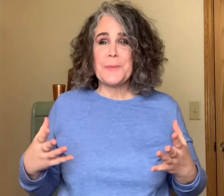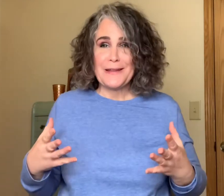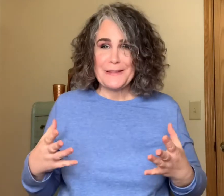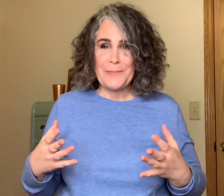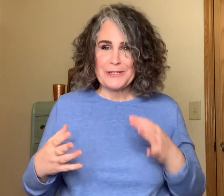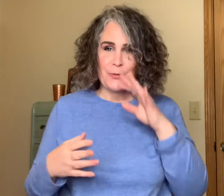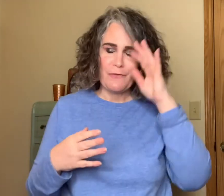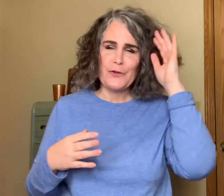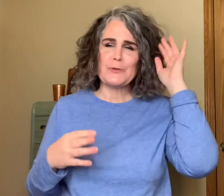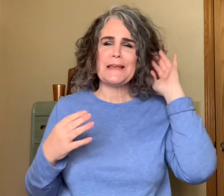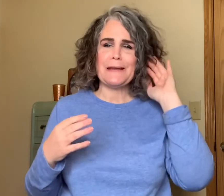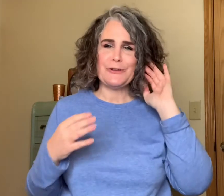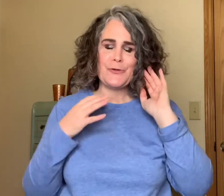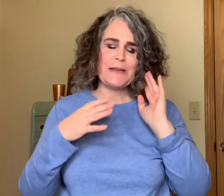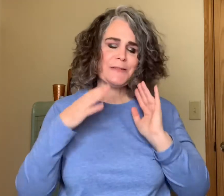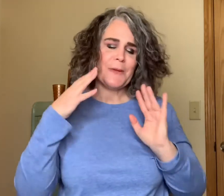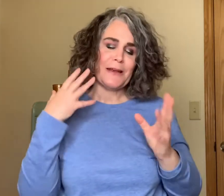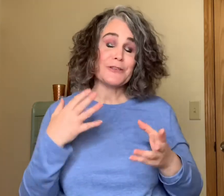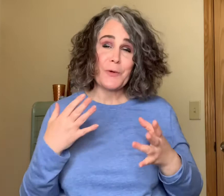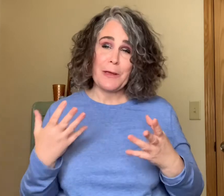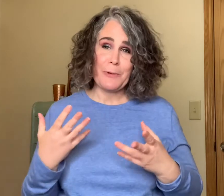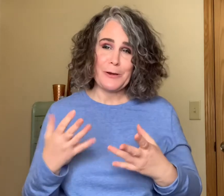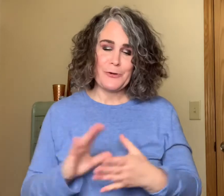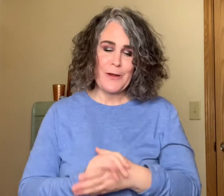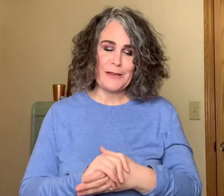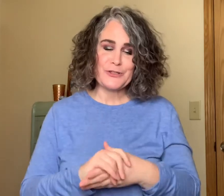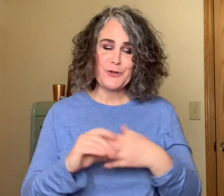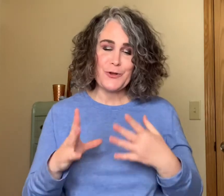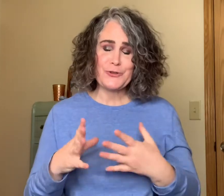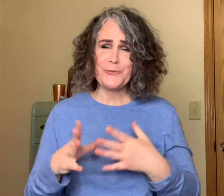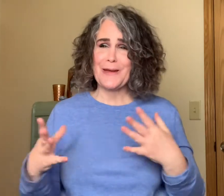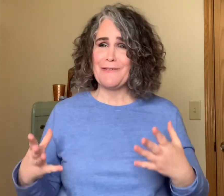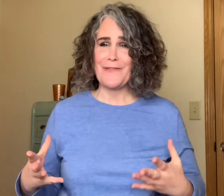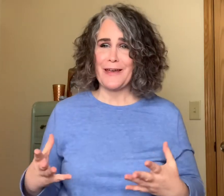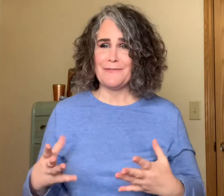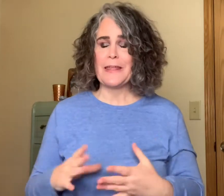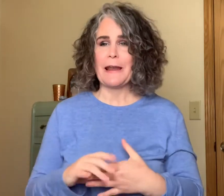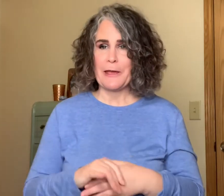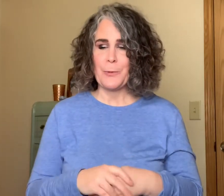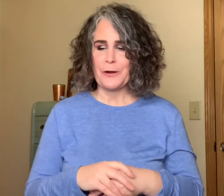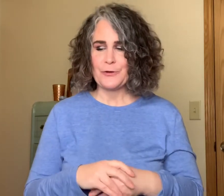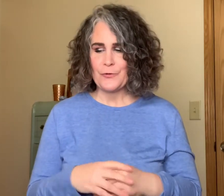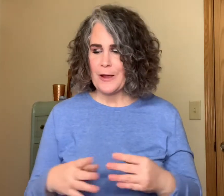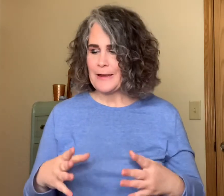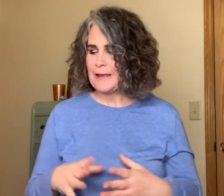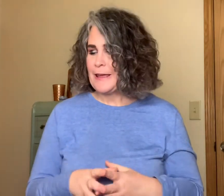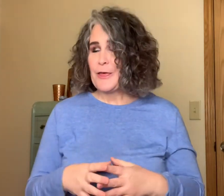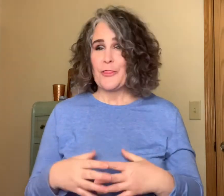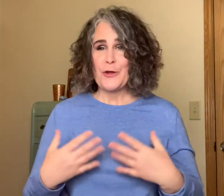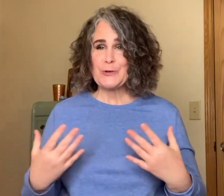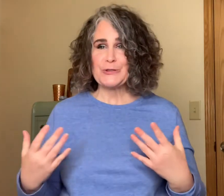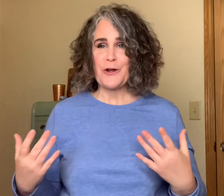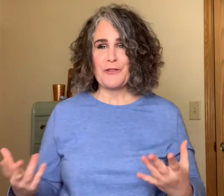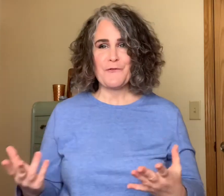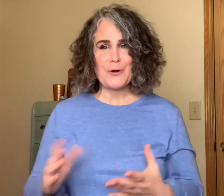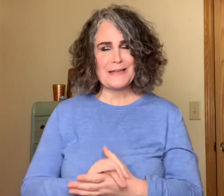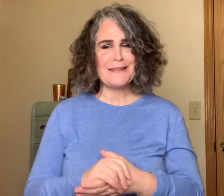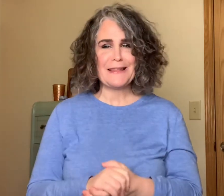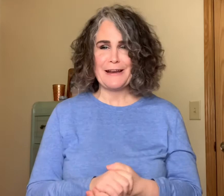the mixed reviews it intrigues me and so I want to try it so those are my five that I want to try those are the 14 that I